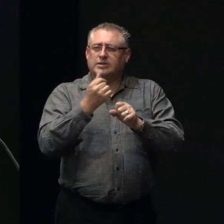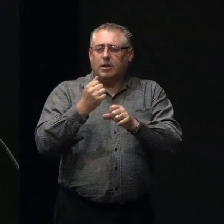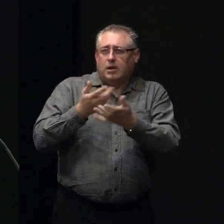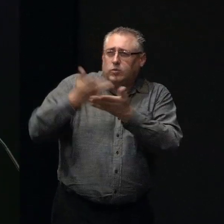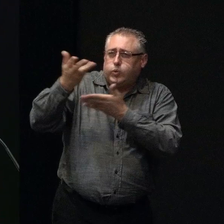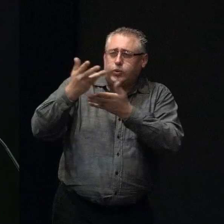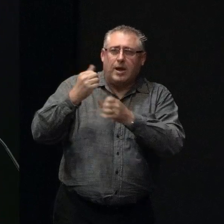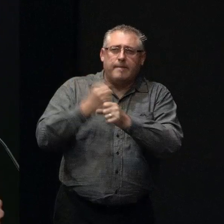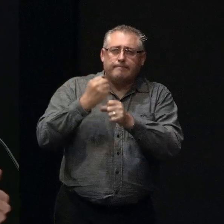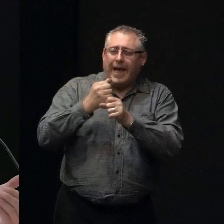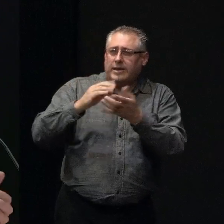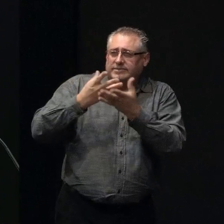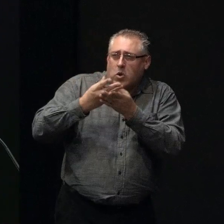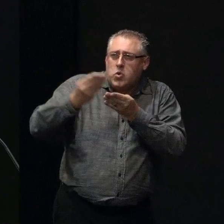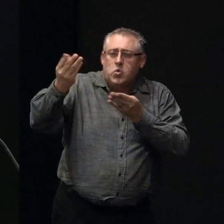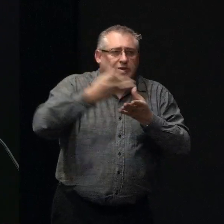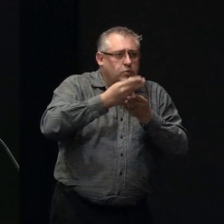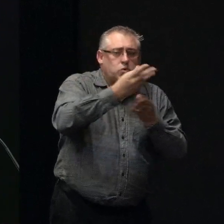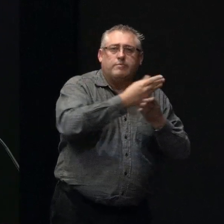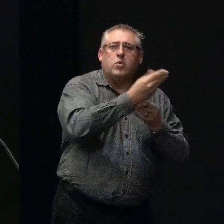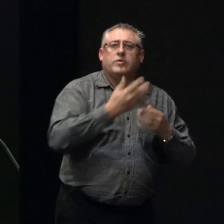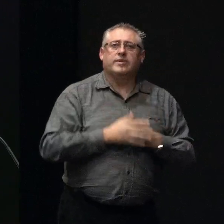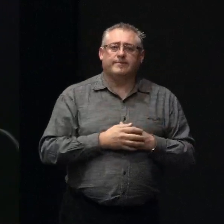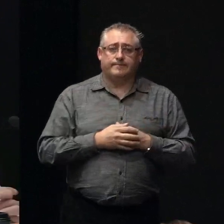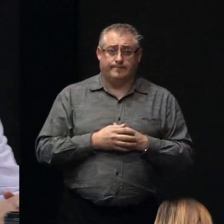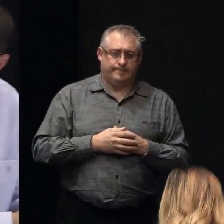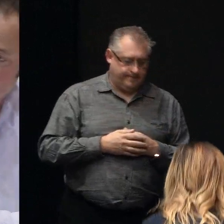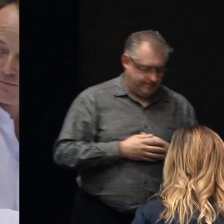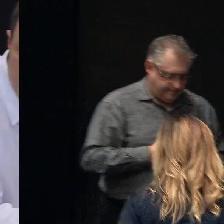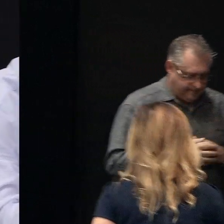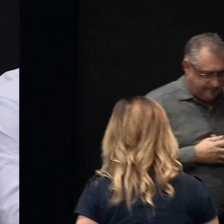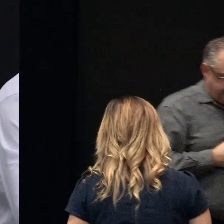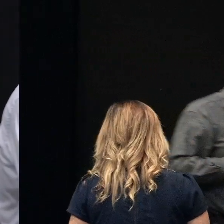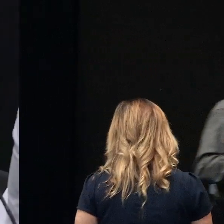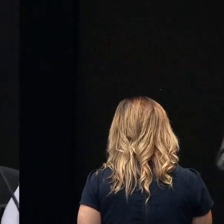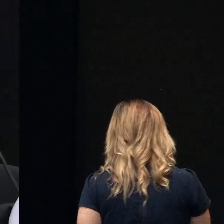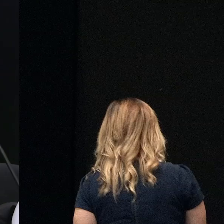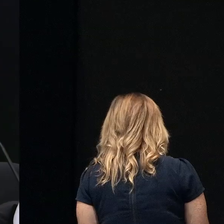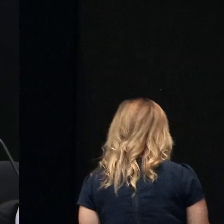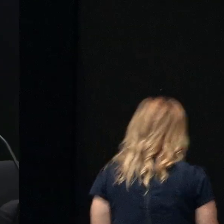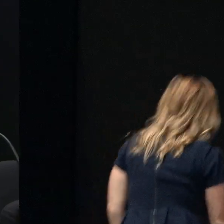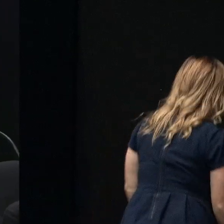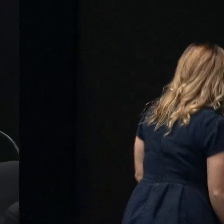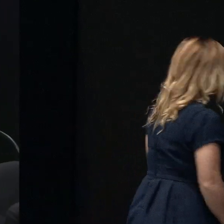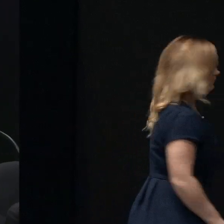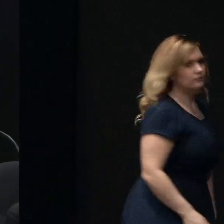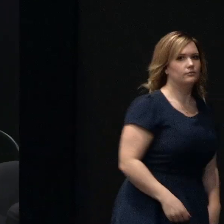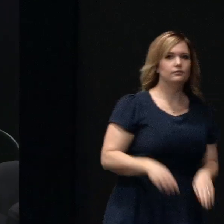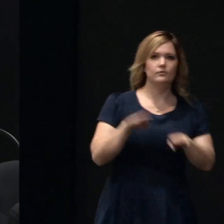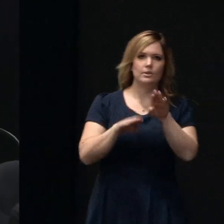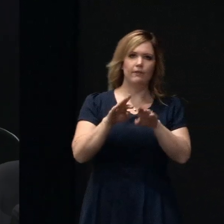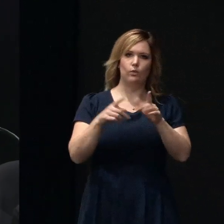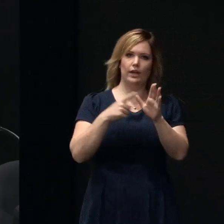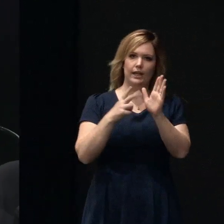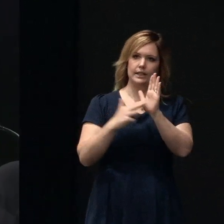sure that the process is working well between the two entities. So very similar from an ANZ perspective, we've got a lot of